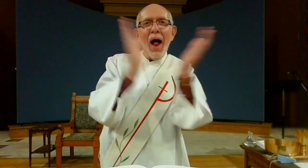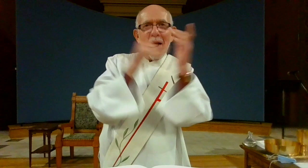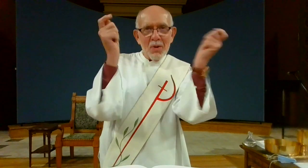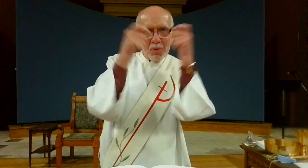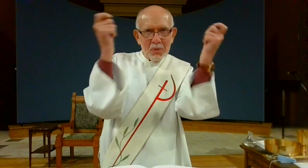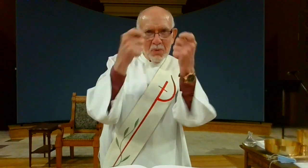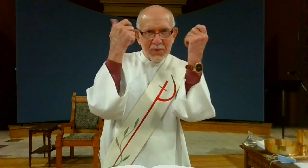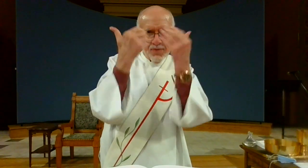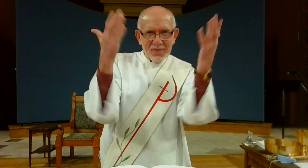Alleluia